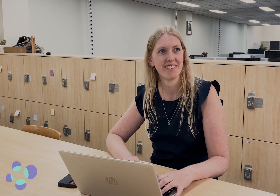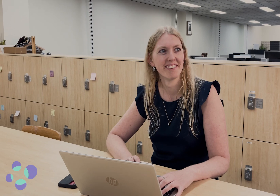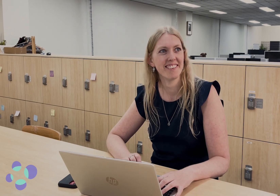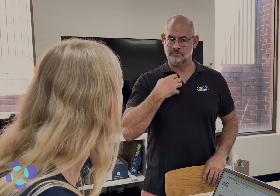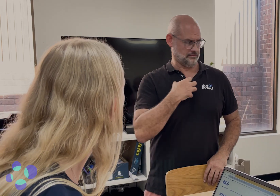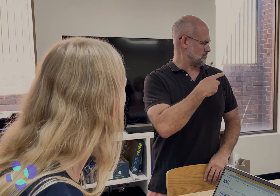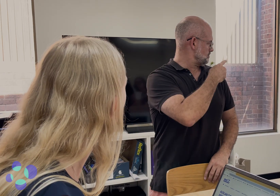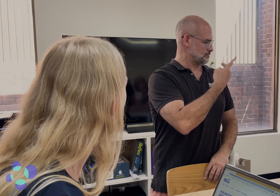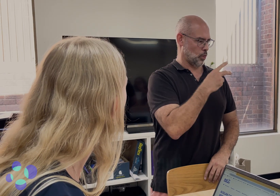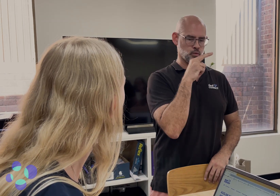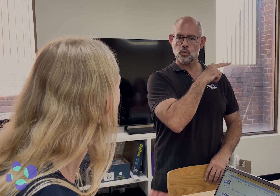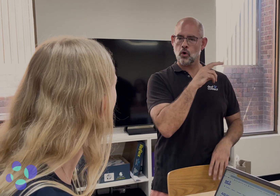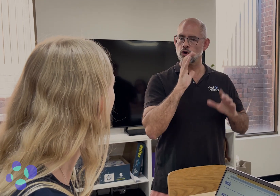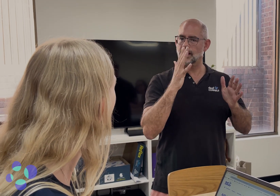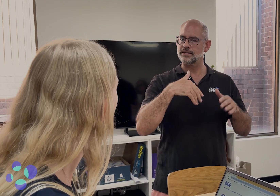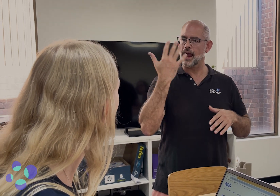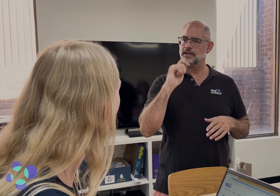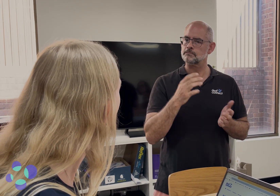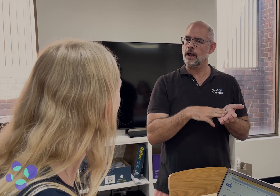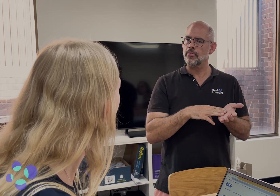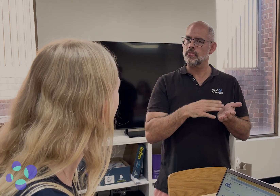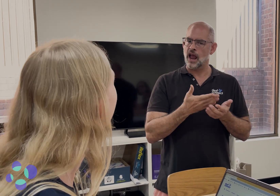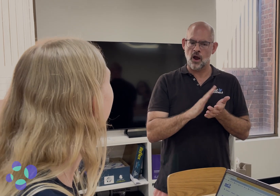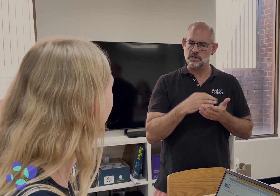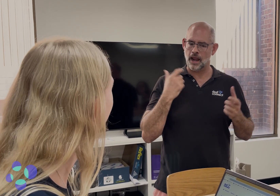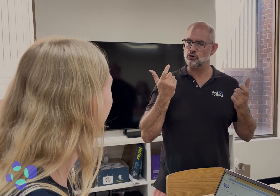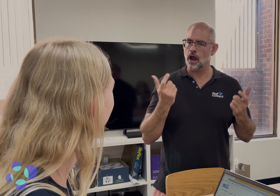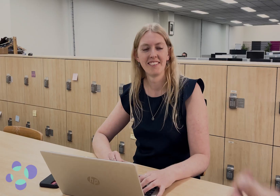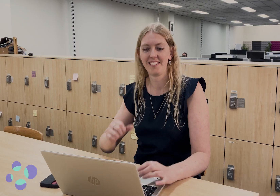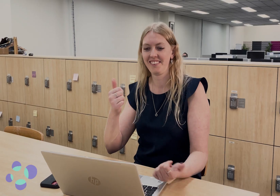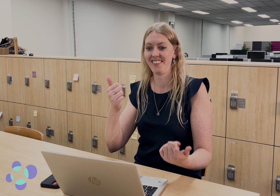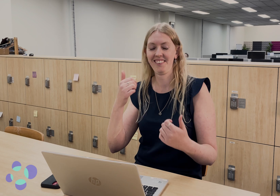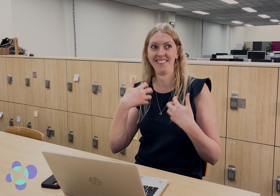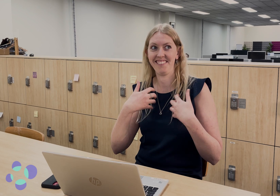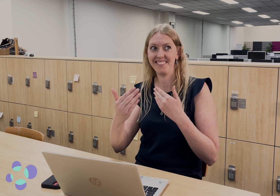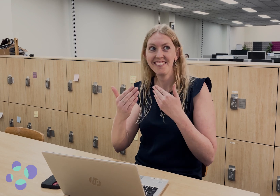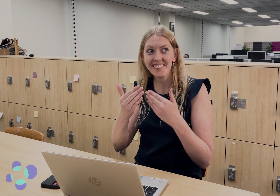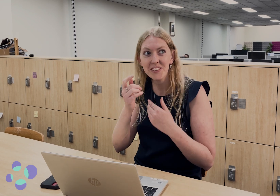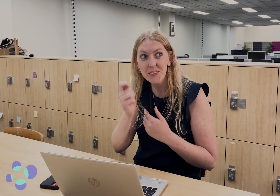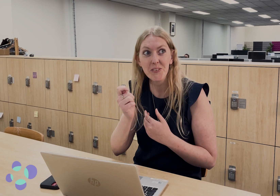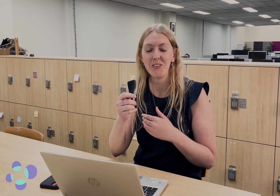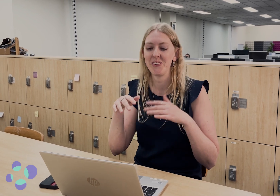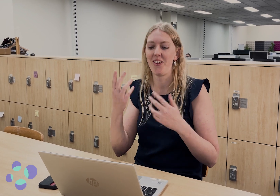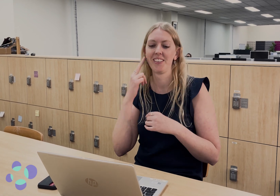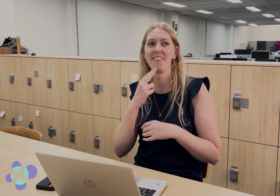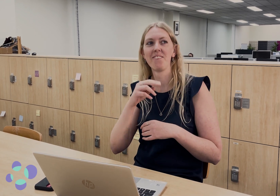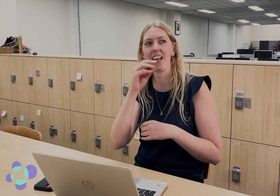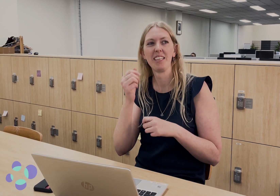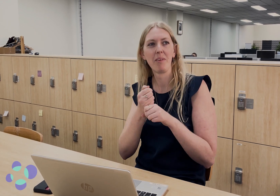We've both just seen that it's Ausland Day next month, Steph. How do we celebrate the day? Yeah, it is exciting because it's coming up so soon.